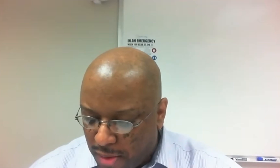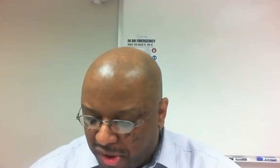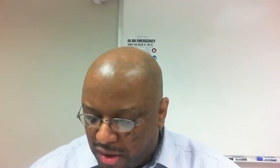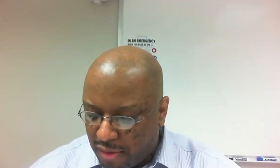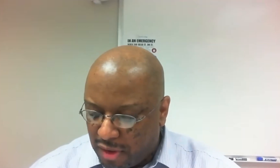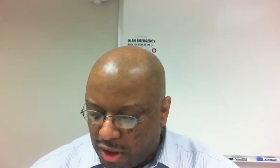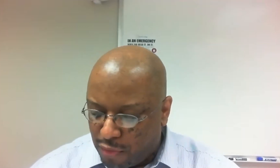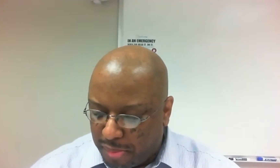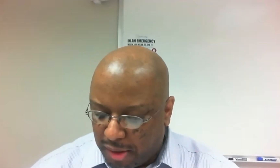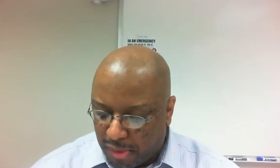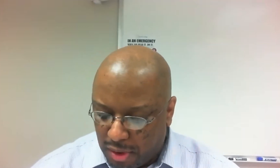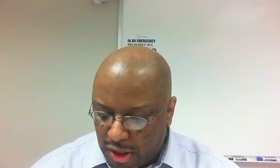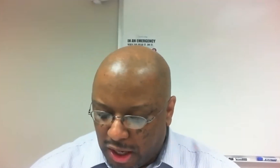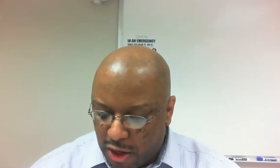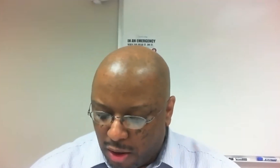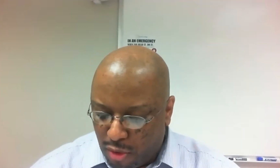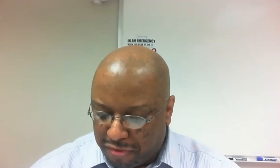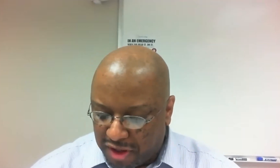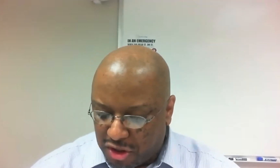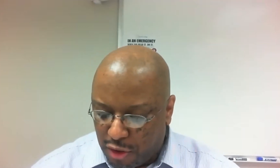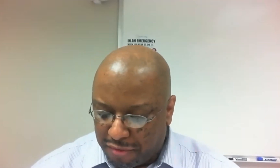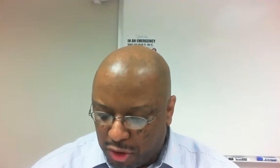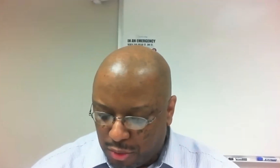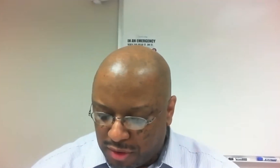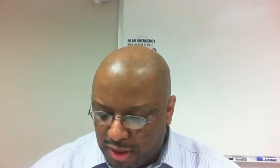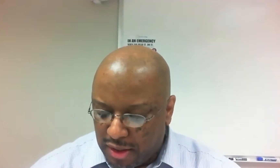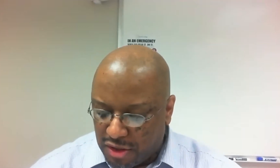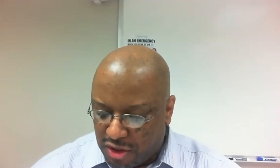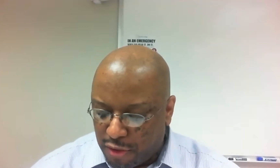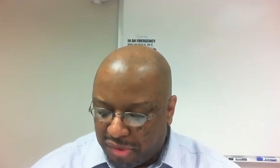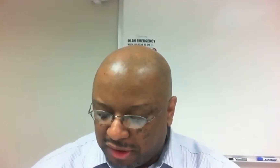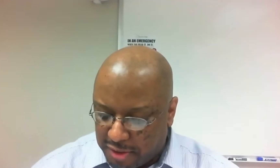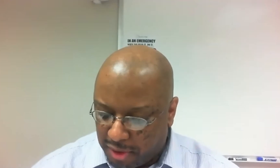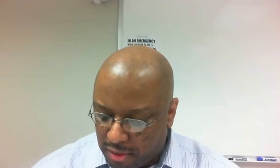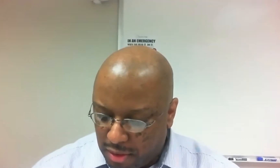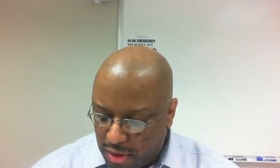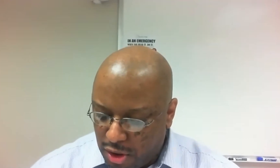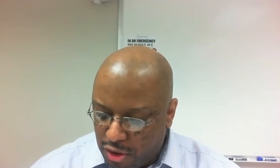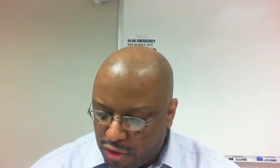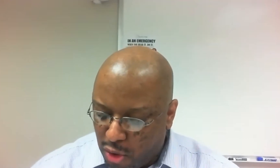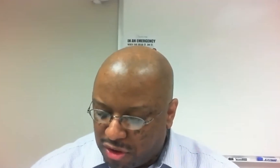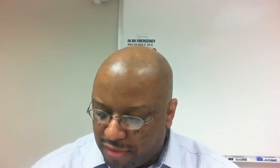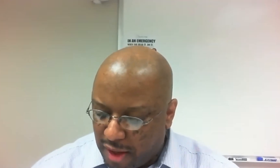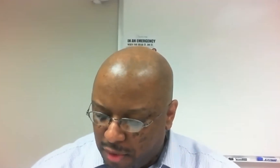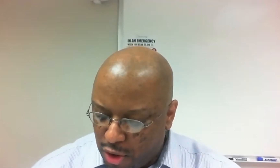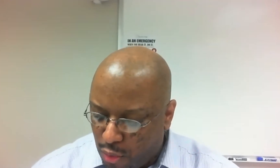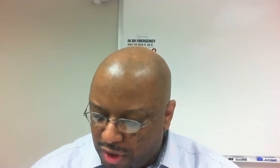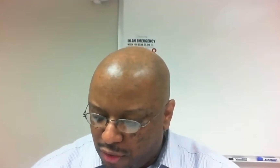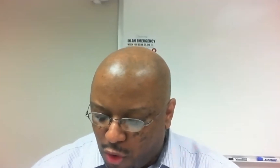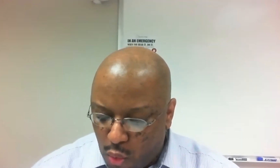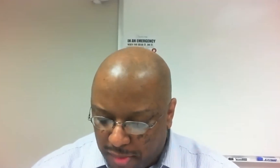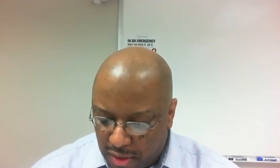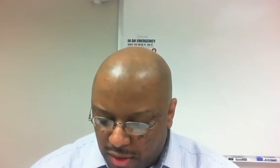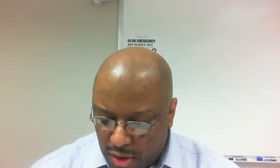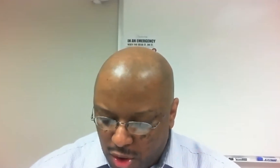lower opinion of the Negro people and are more fixed in their views than Southern policemen. To most of them, no